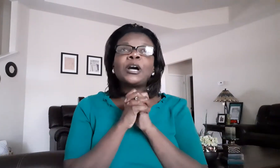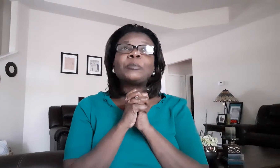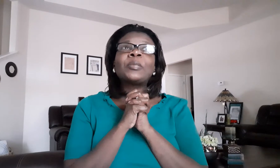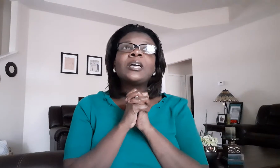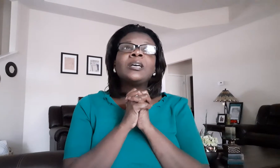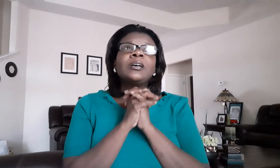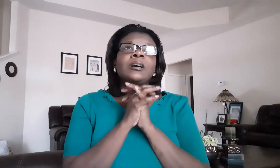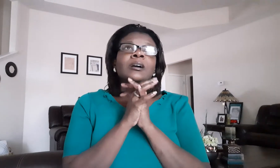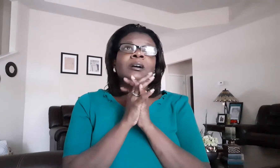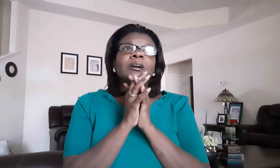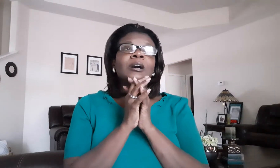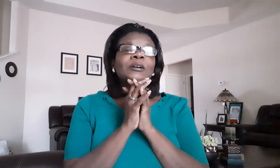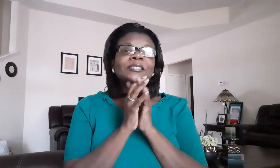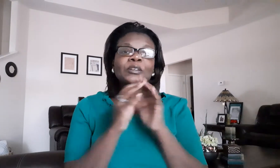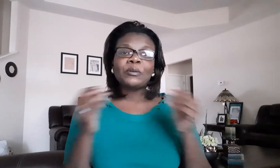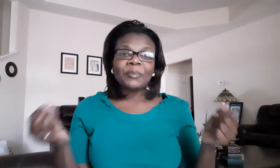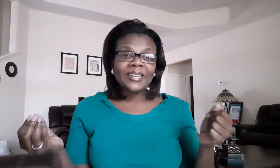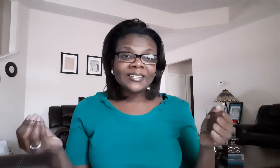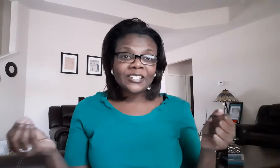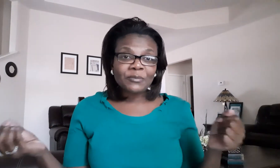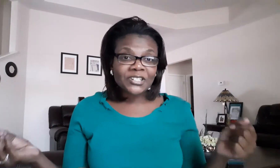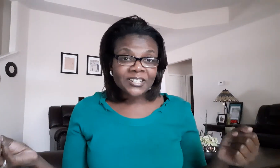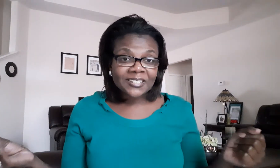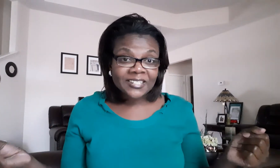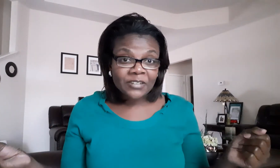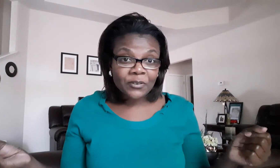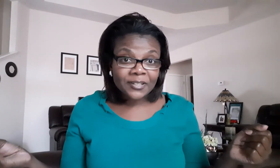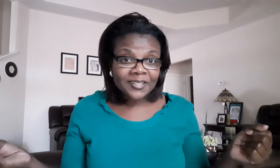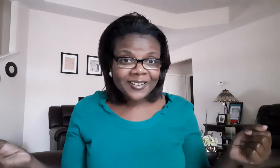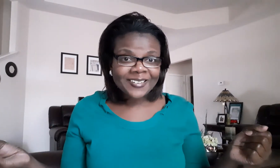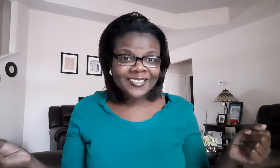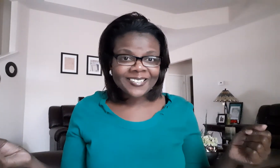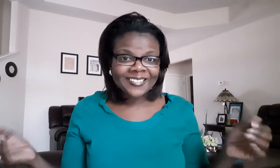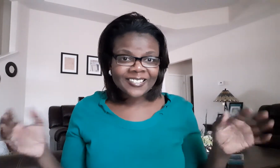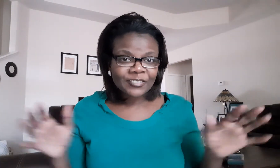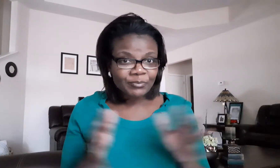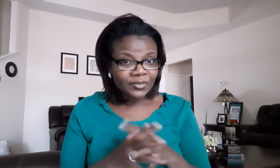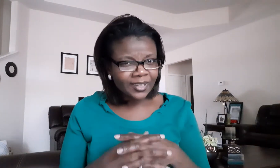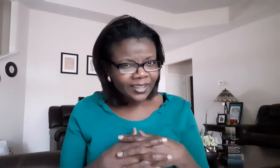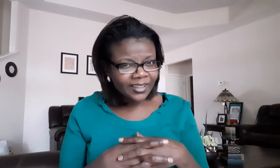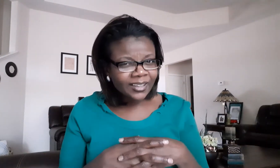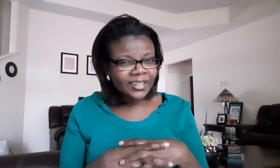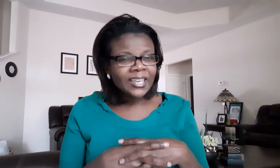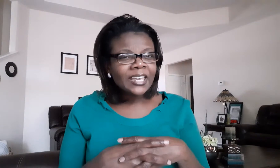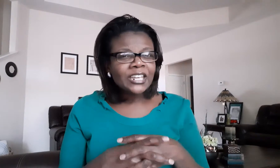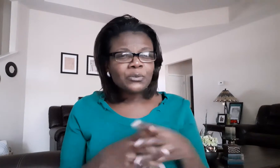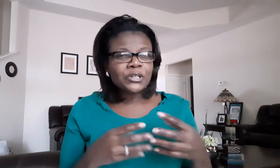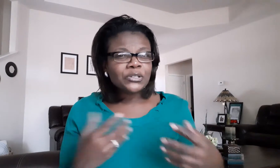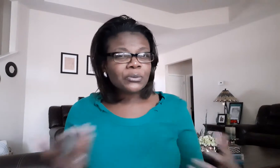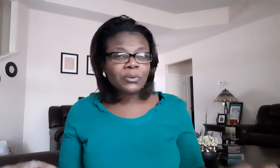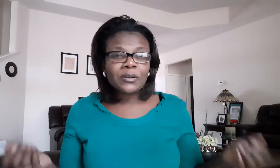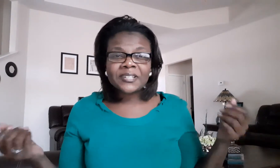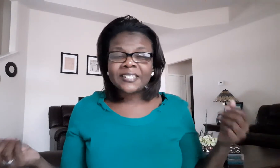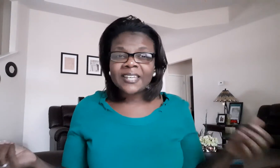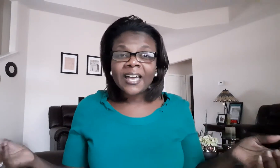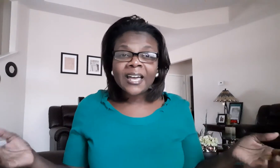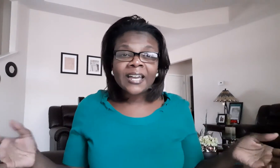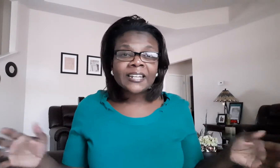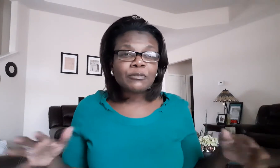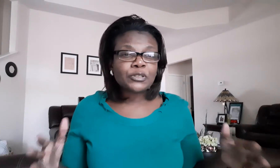oh it's so amazing what jesus did for us huh yeah he went to the cross he died he was